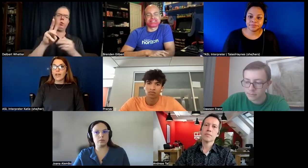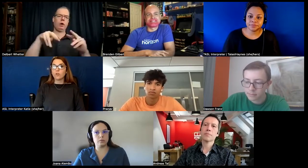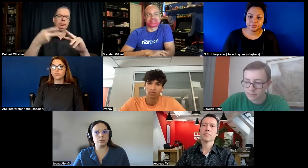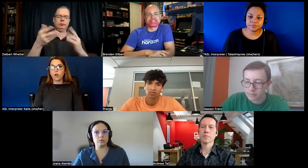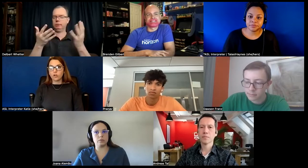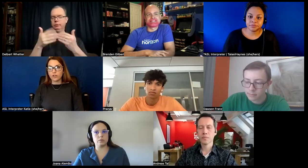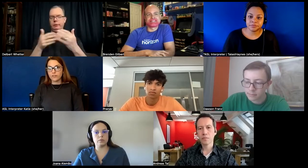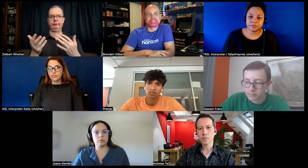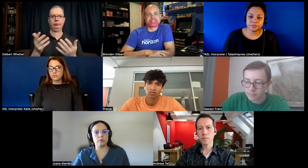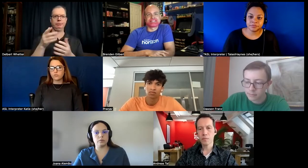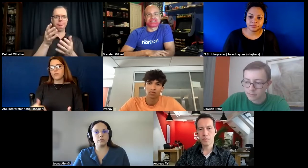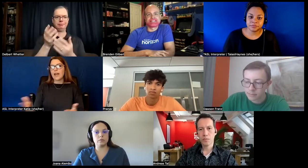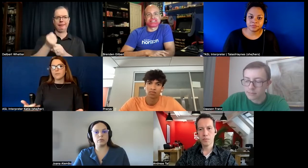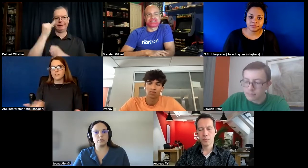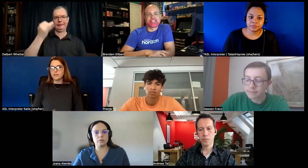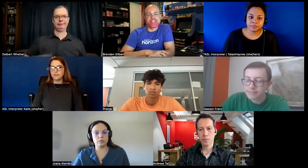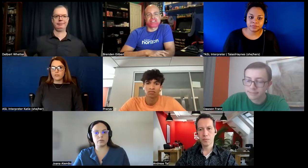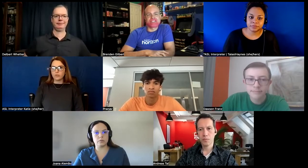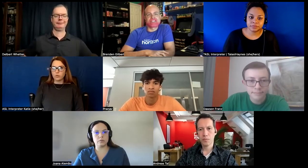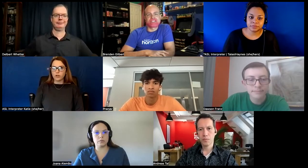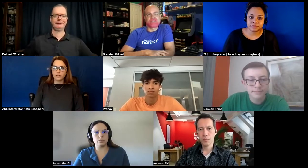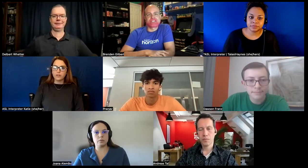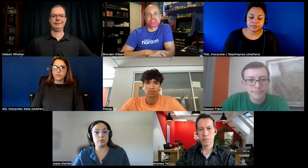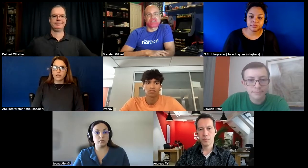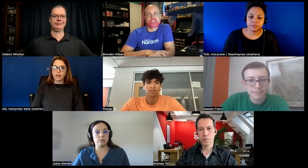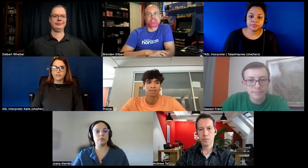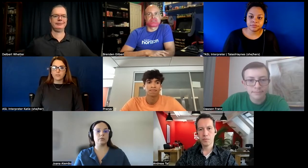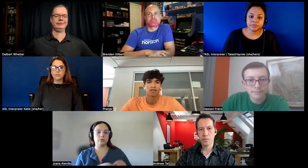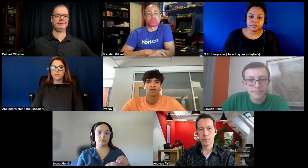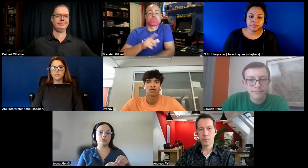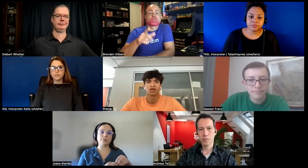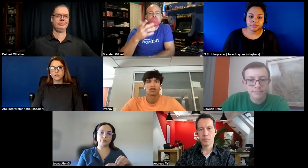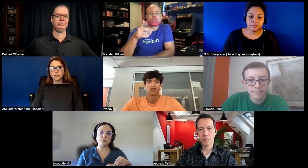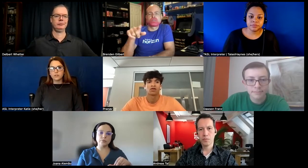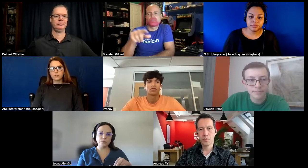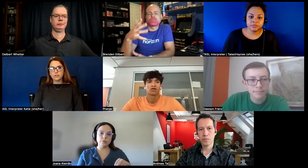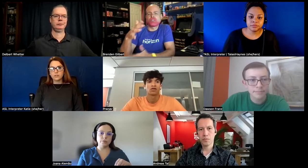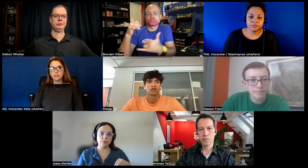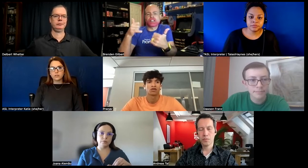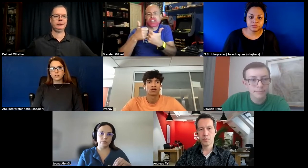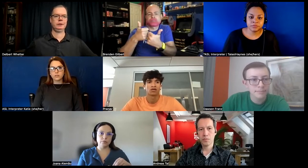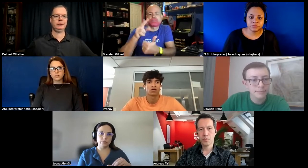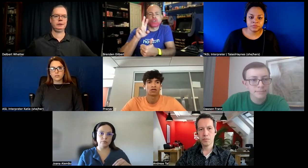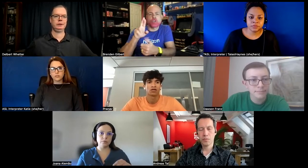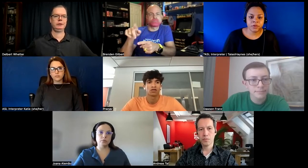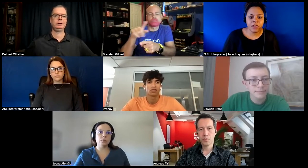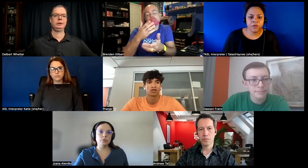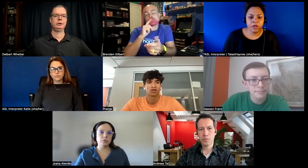or smaller if it's sure the opposite whatever would work for that concept yeah have you all